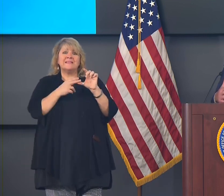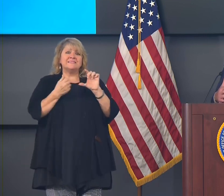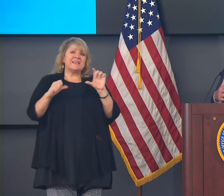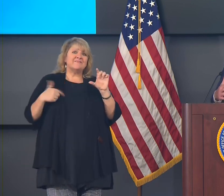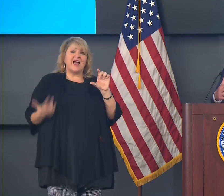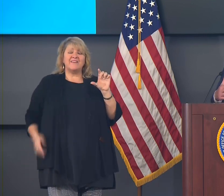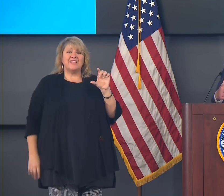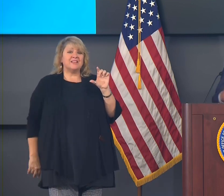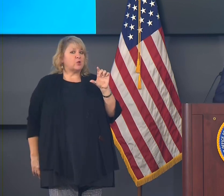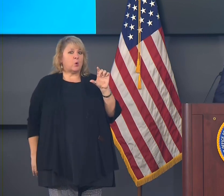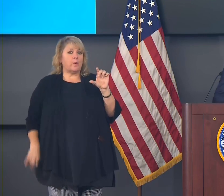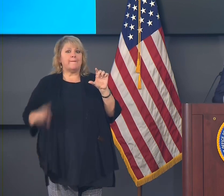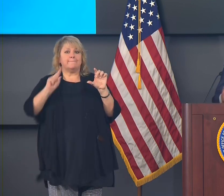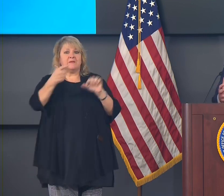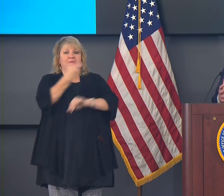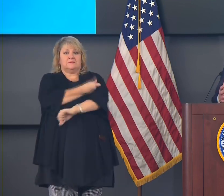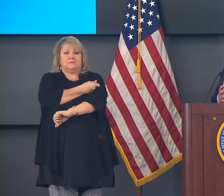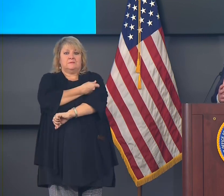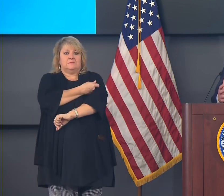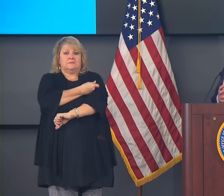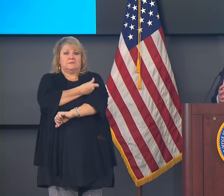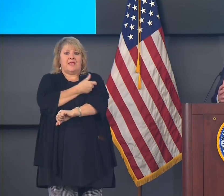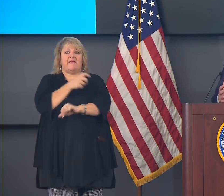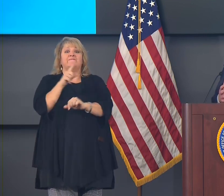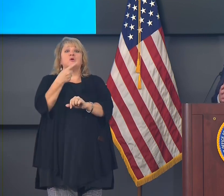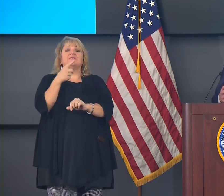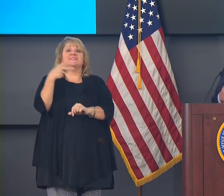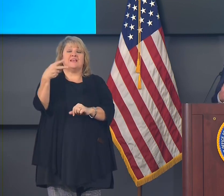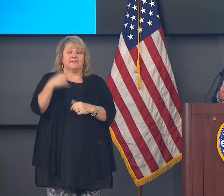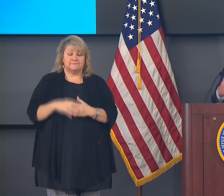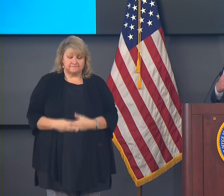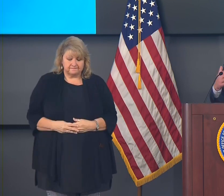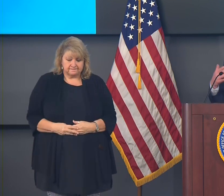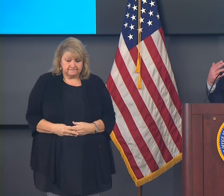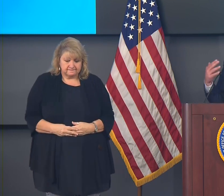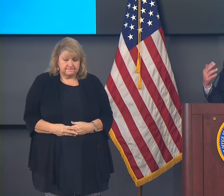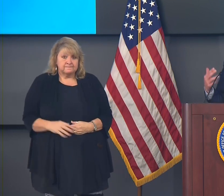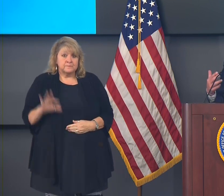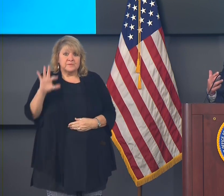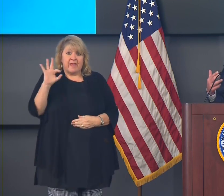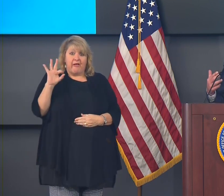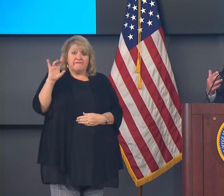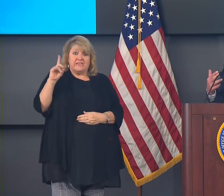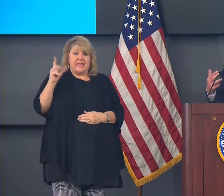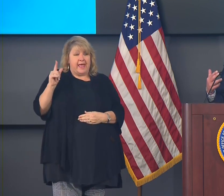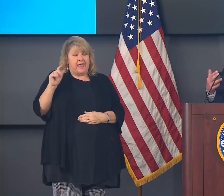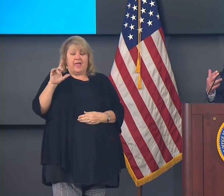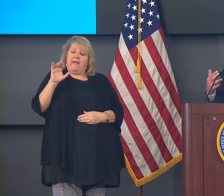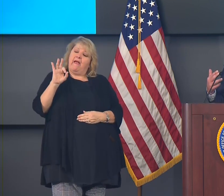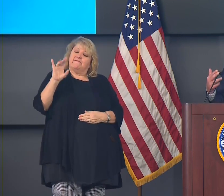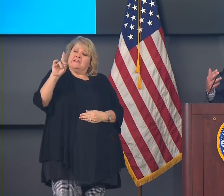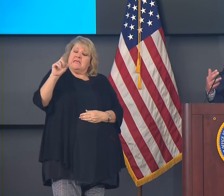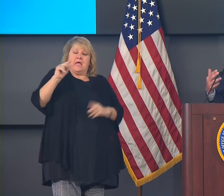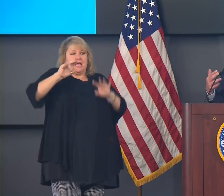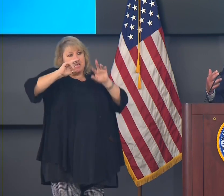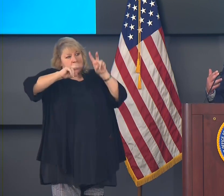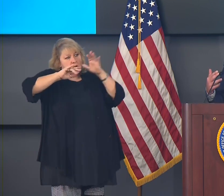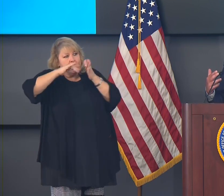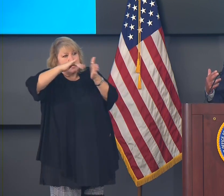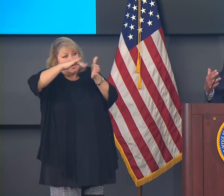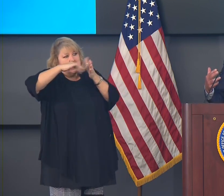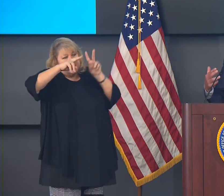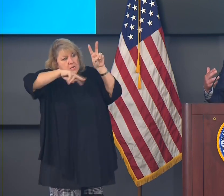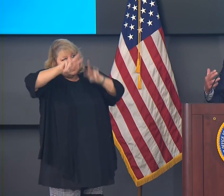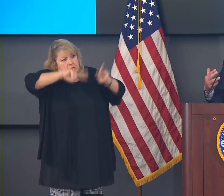any steps required for the safety to evaluate the safety and efficacy of these vaccines. And in fact, the